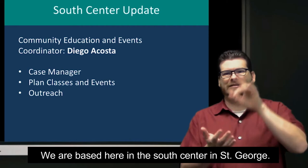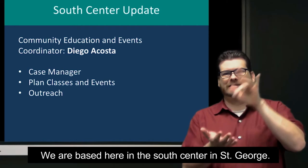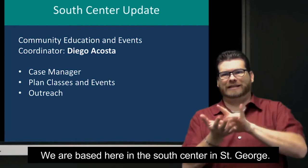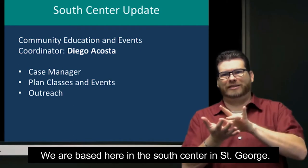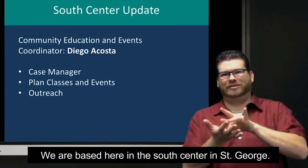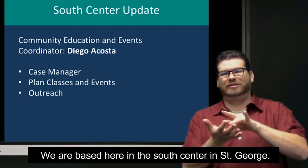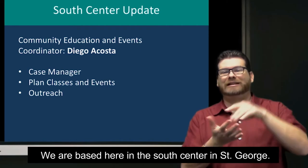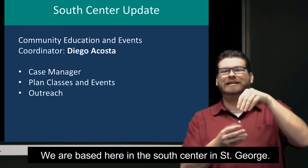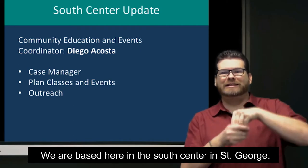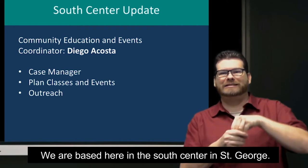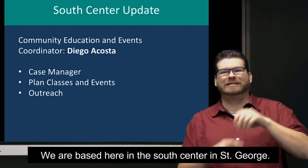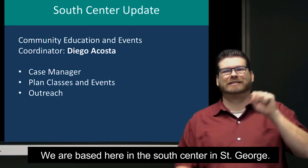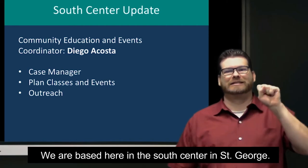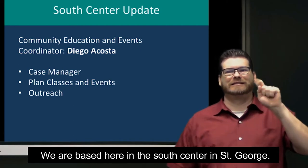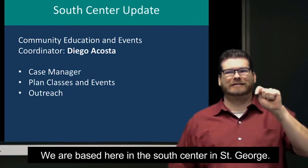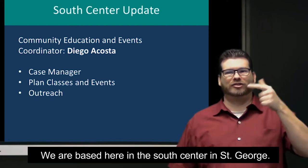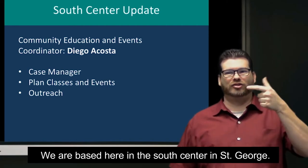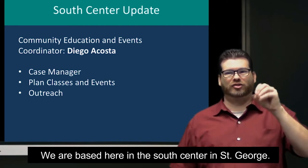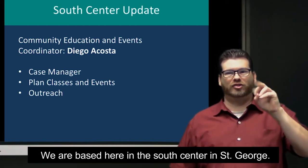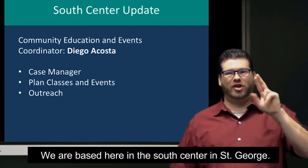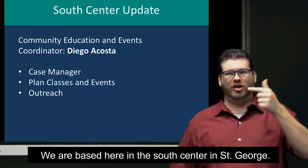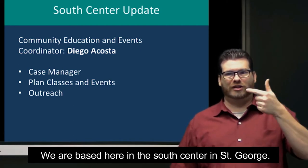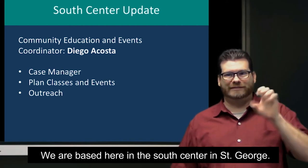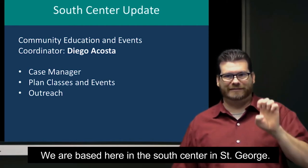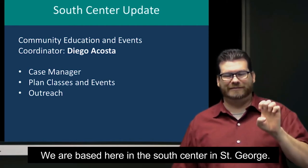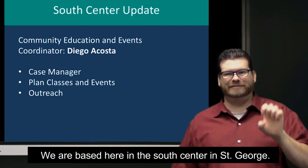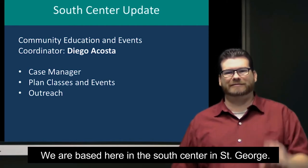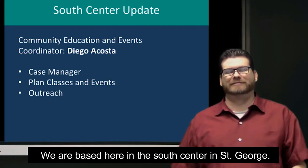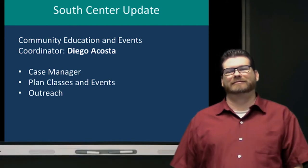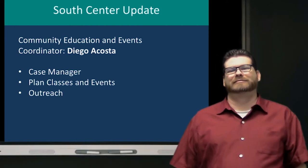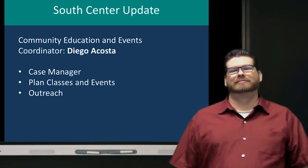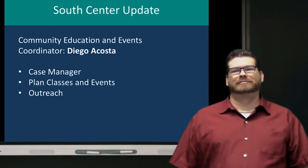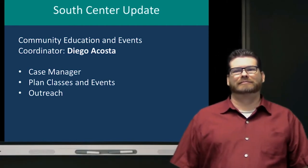For the southern part of Utah, at our office down in St. George.